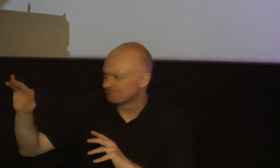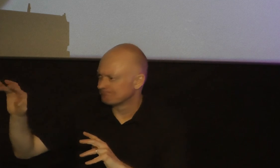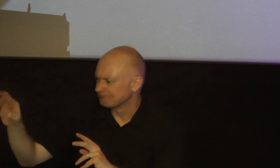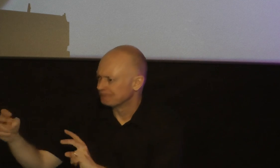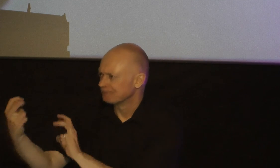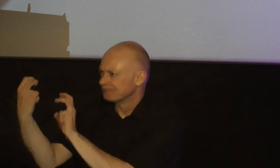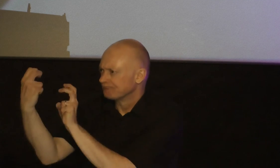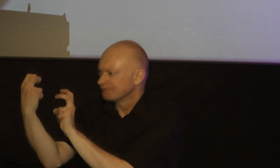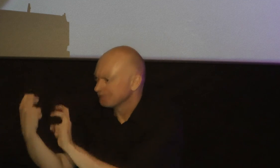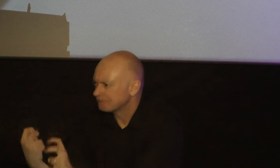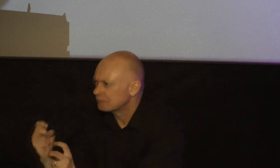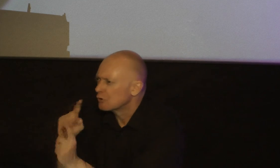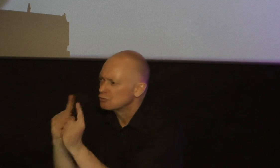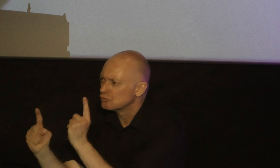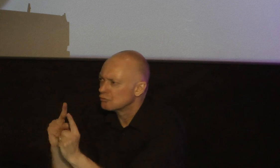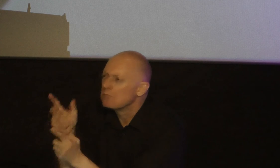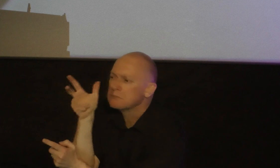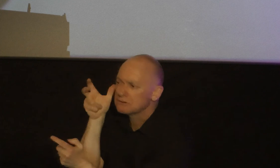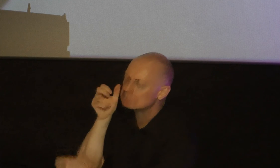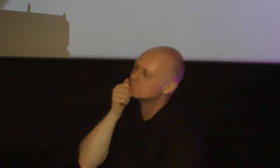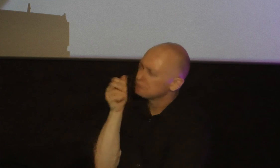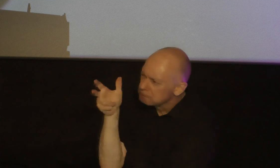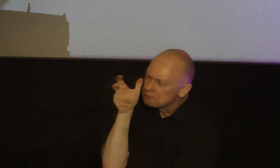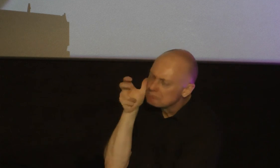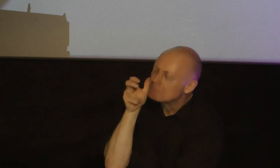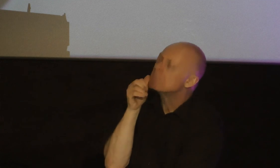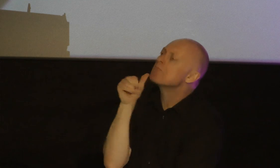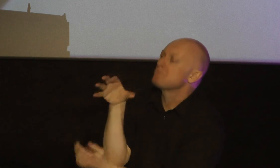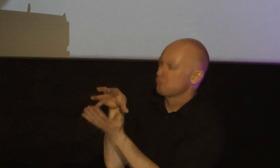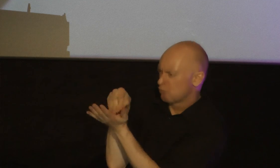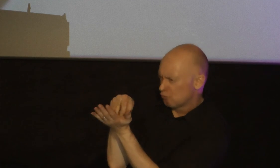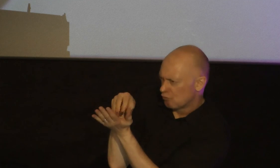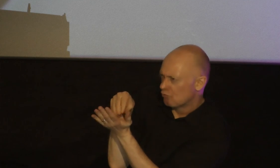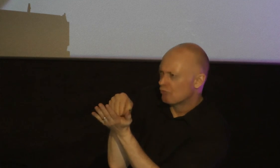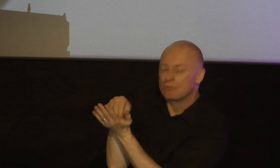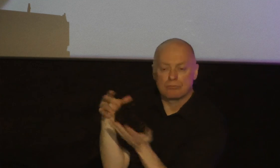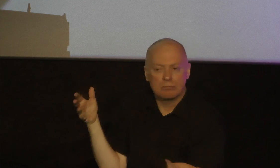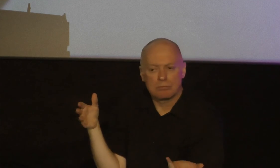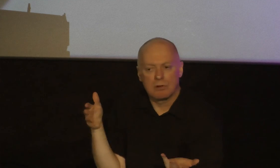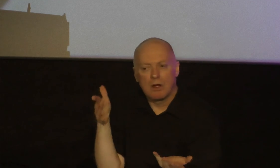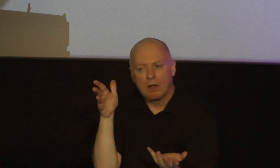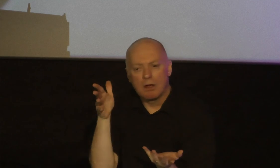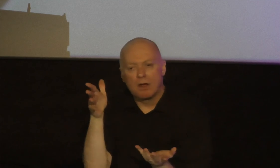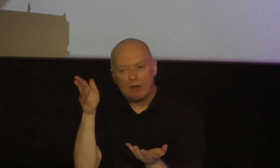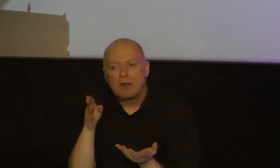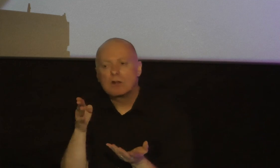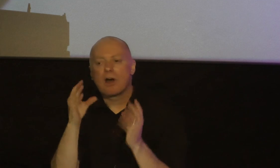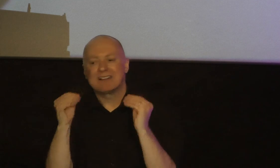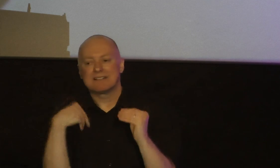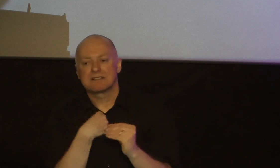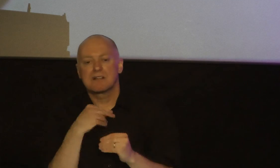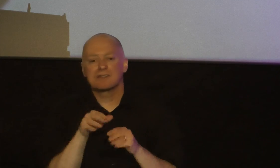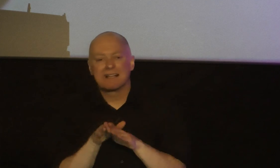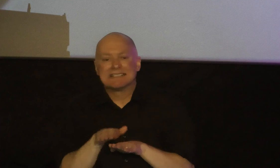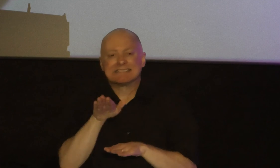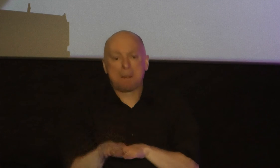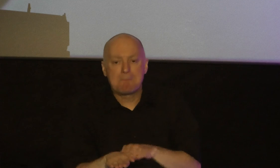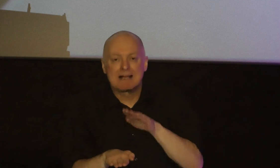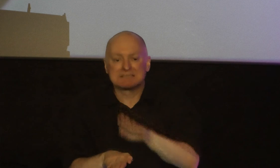and I will go talk to them given us all that we need to make these things right and step-by-step process of how to make